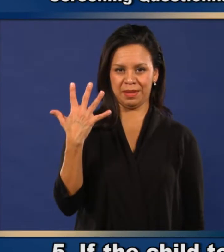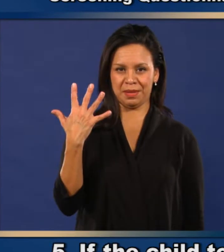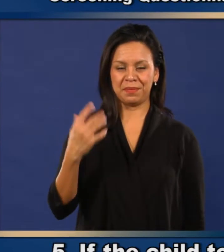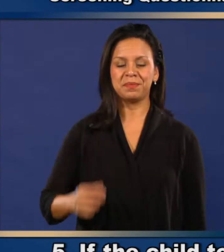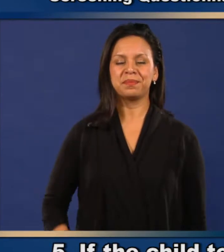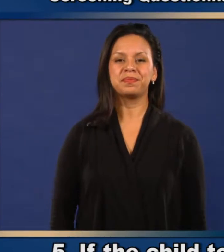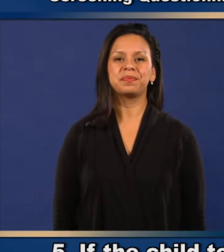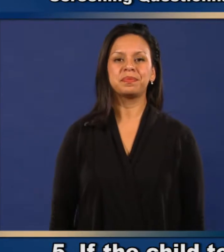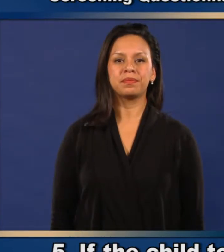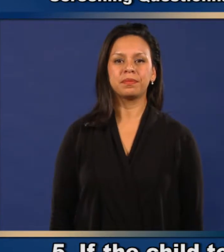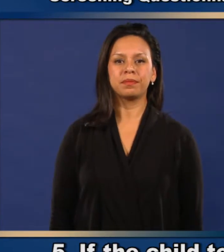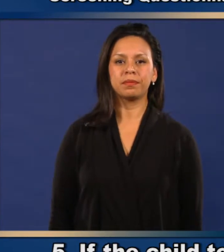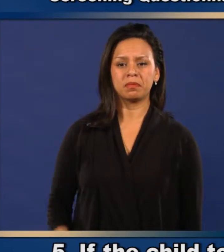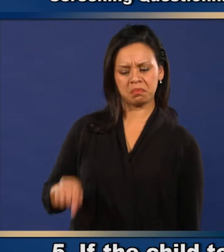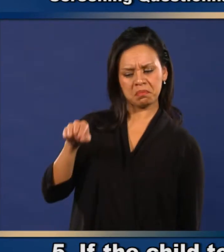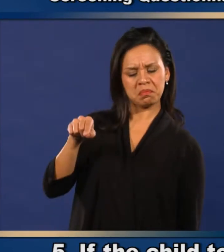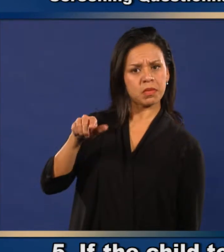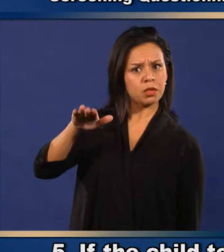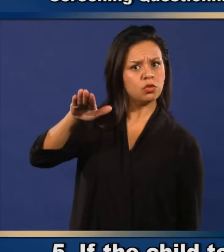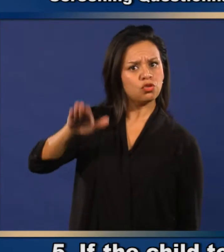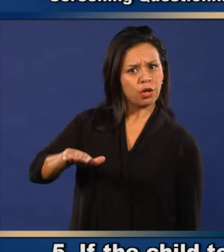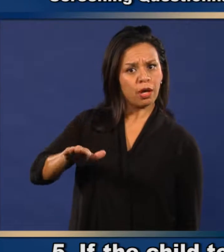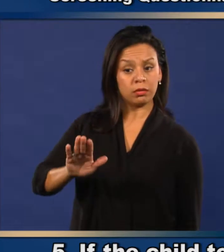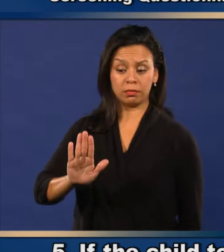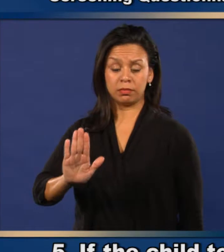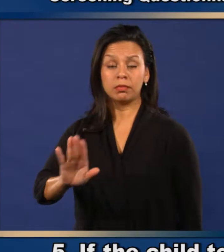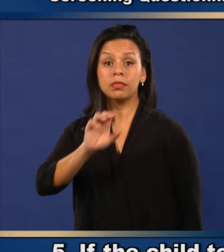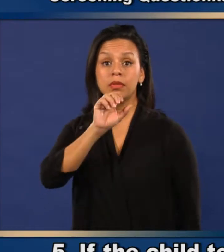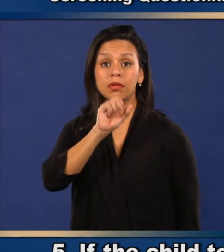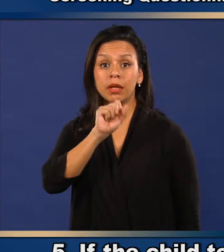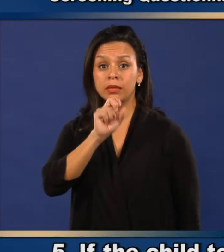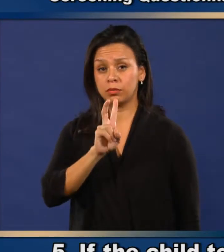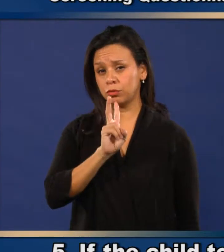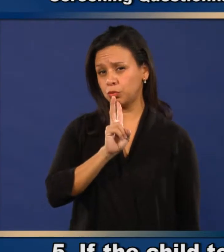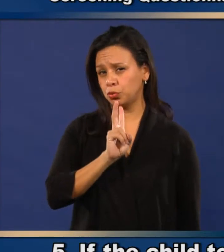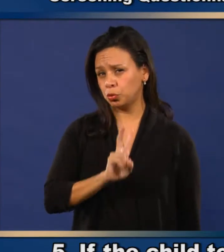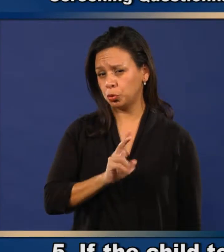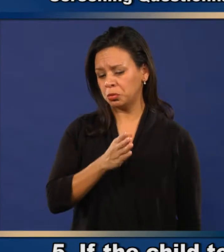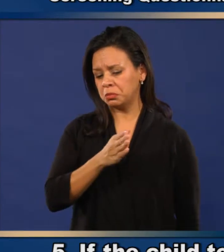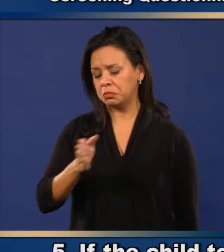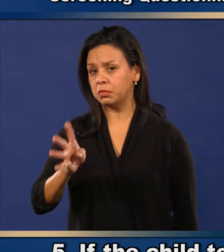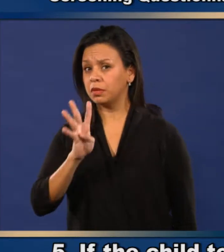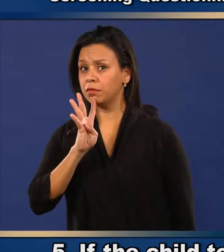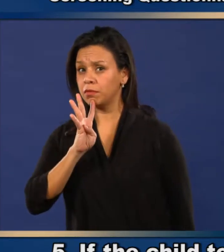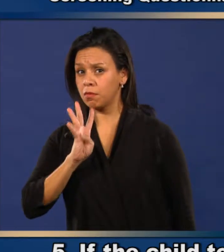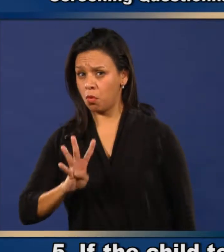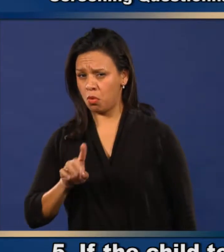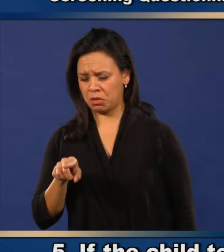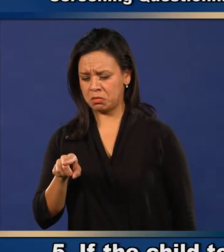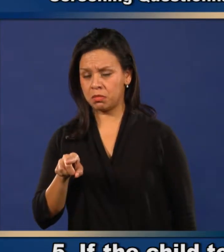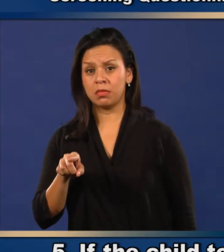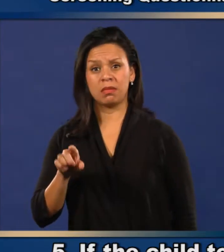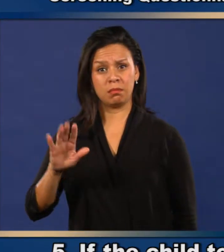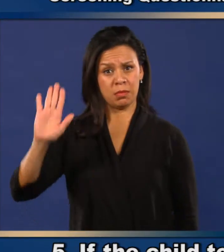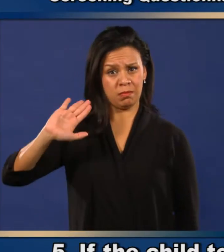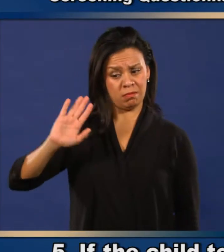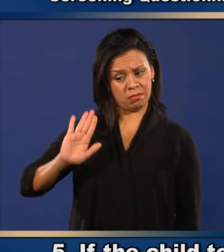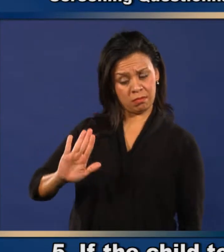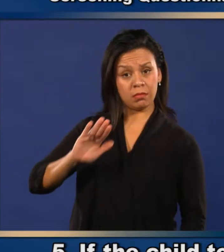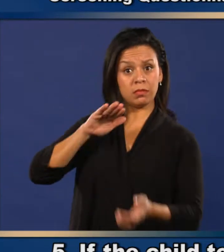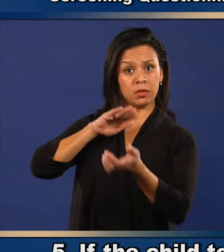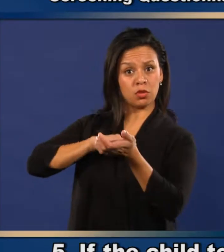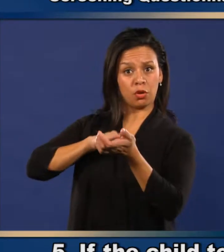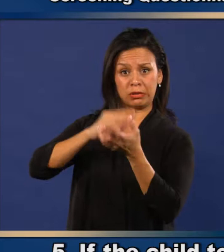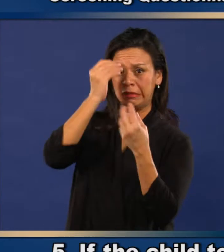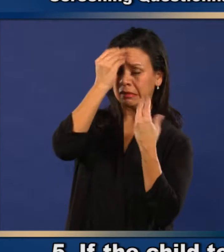Number 5. If the child to be vaccinated is between the ages of 2 and 4 years,